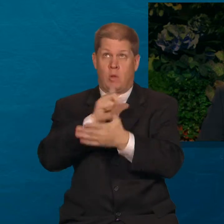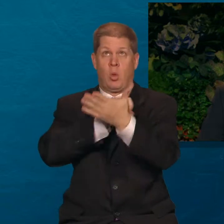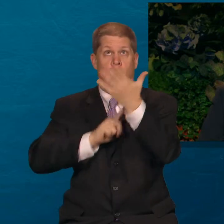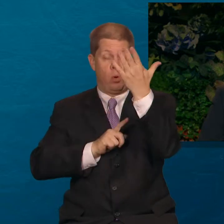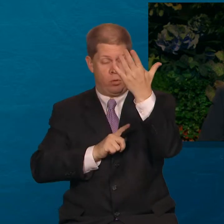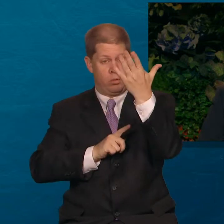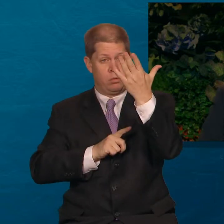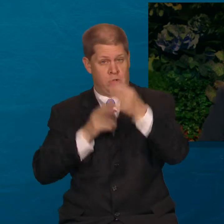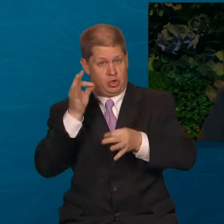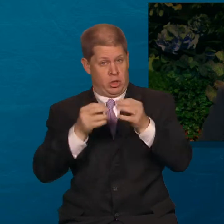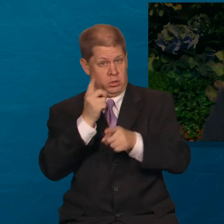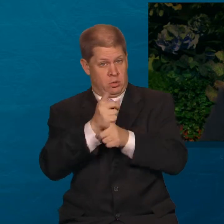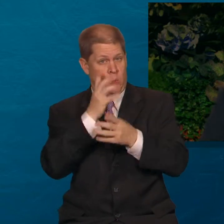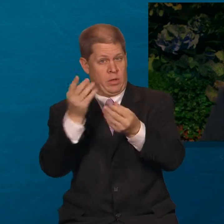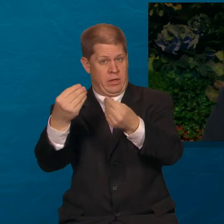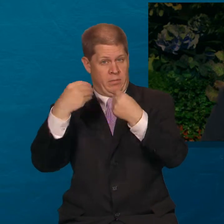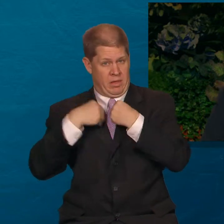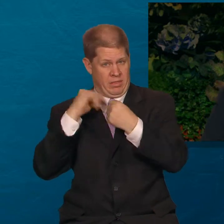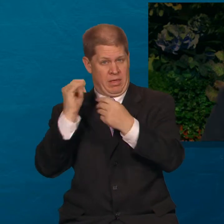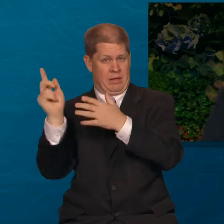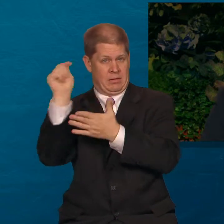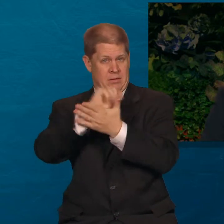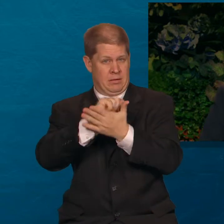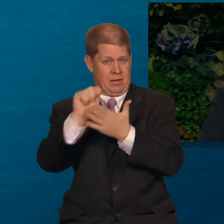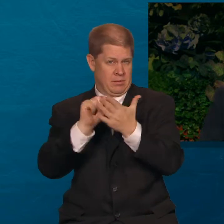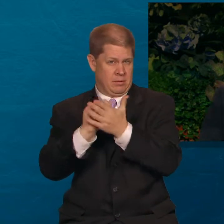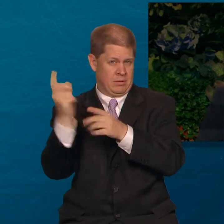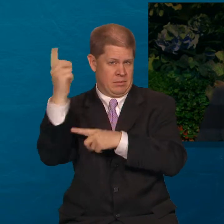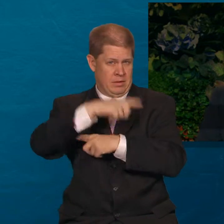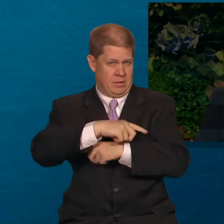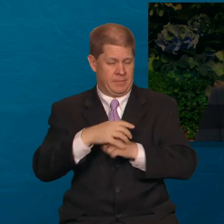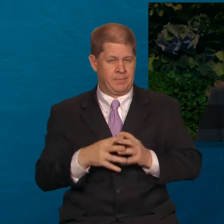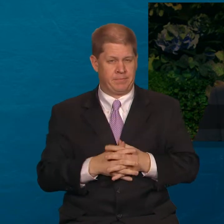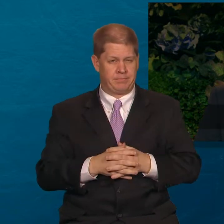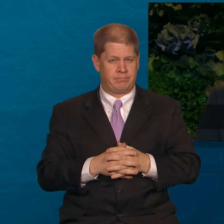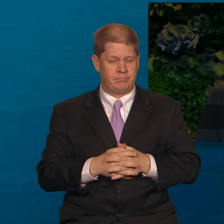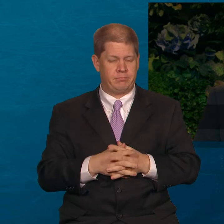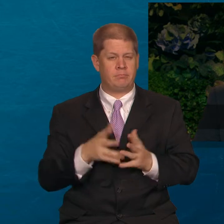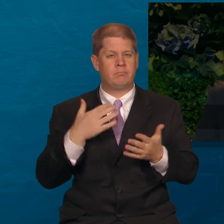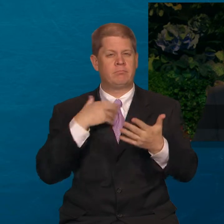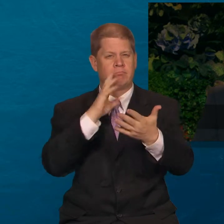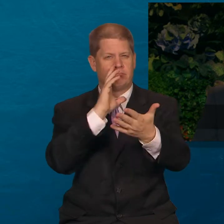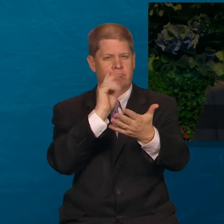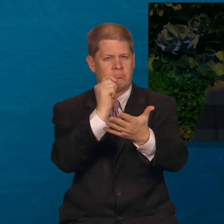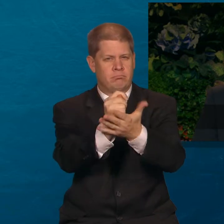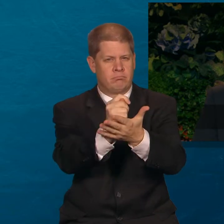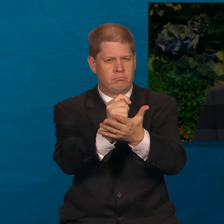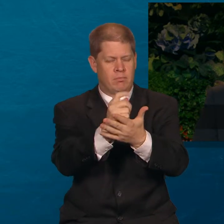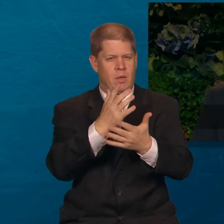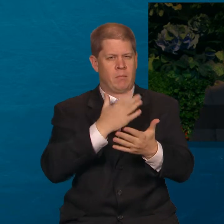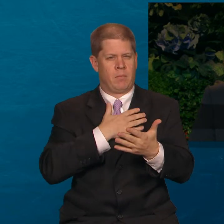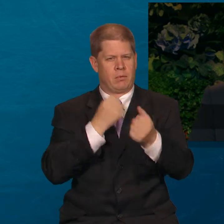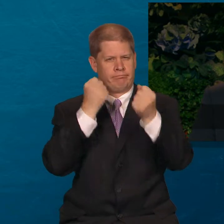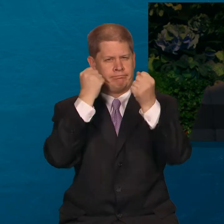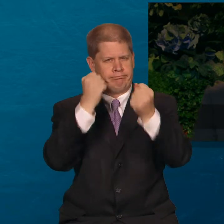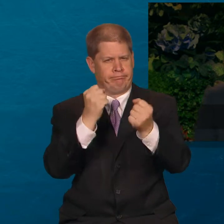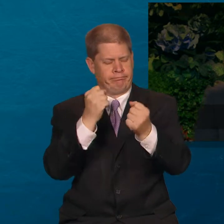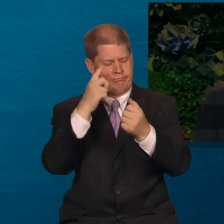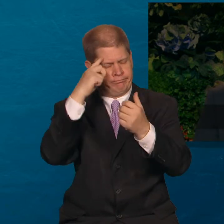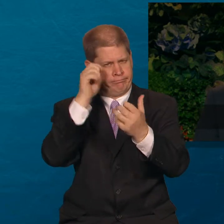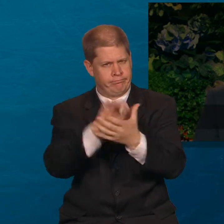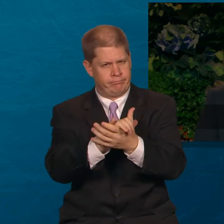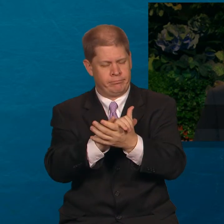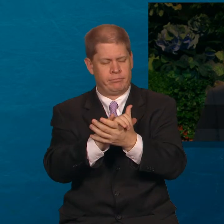the righteous Judge, shall give me at that day. I bear you my testimony and my witness of the